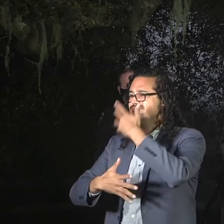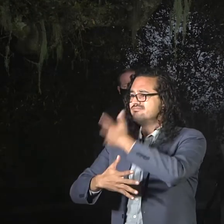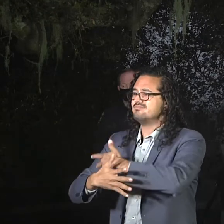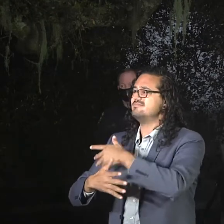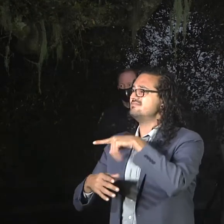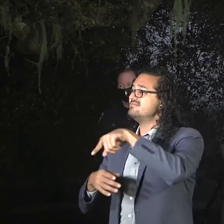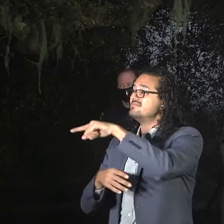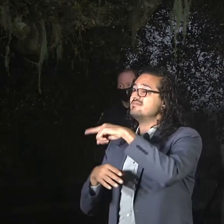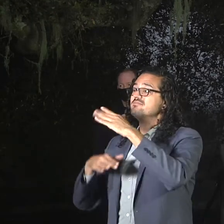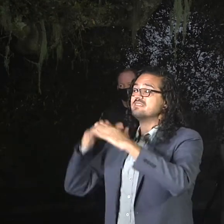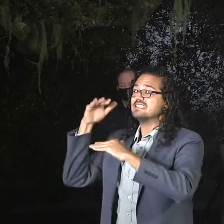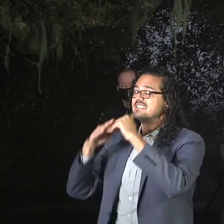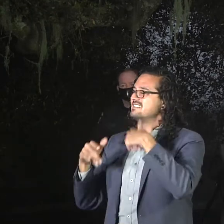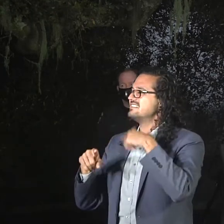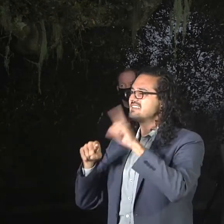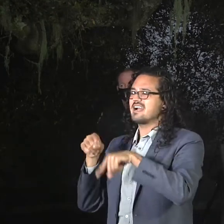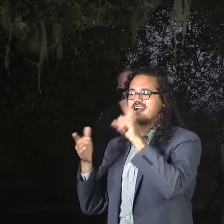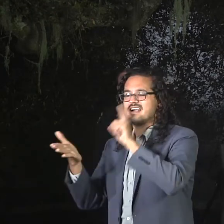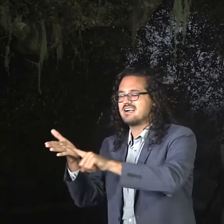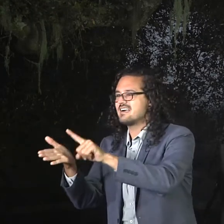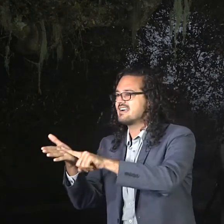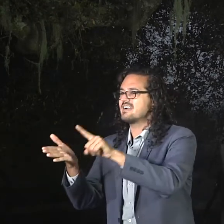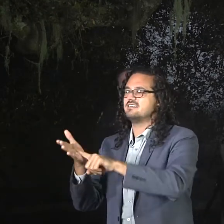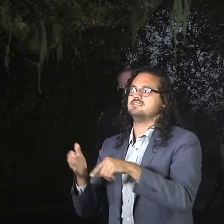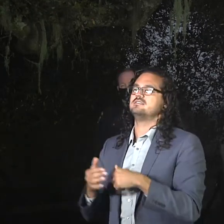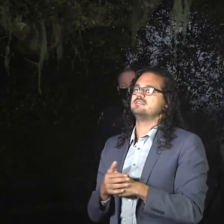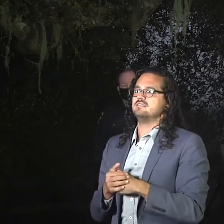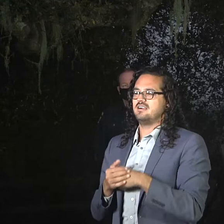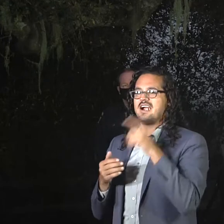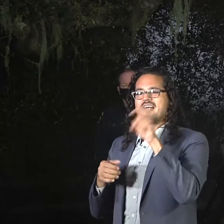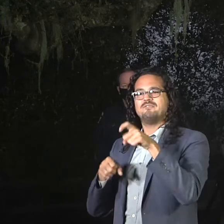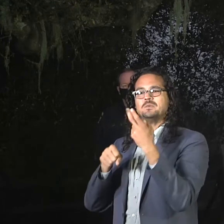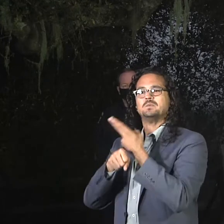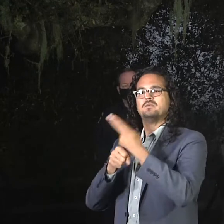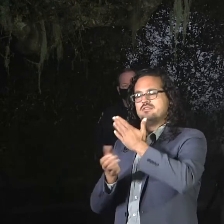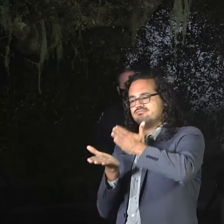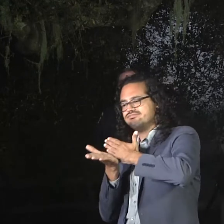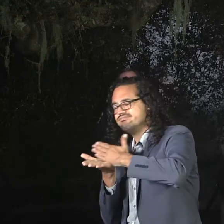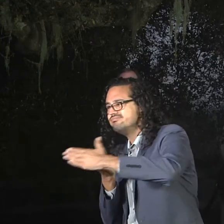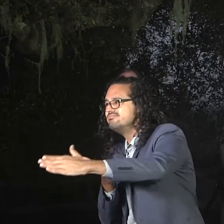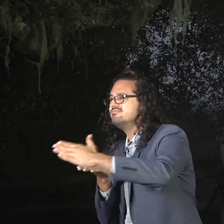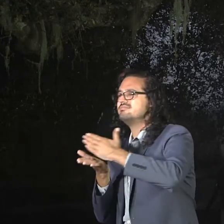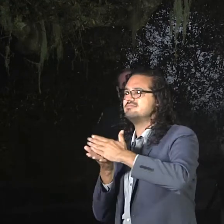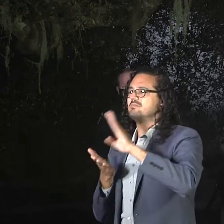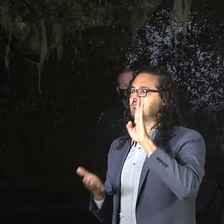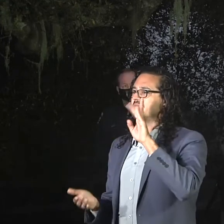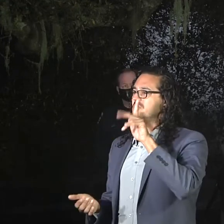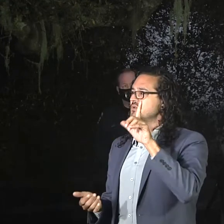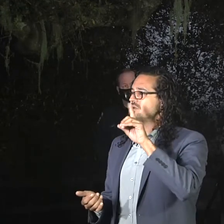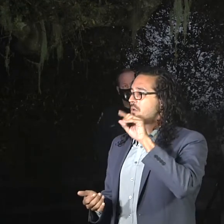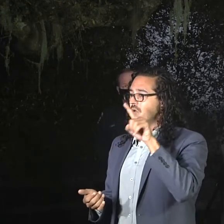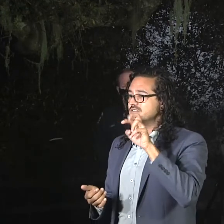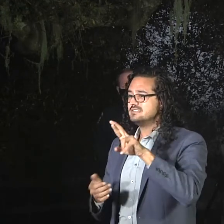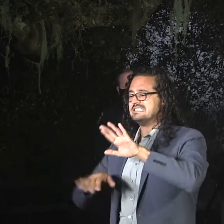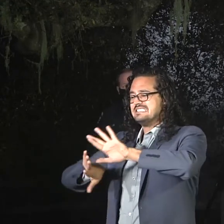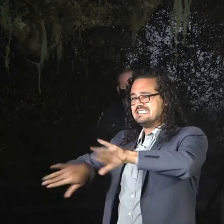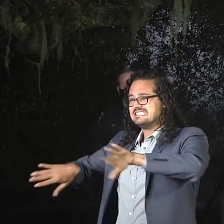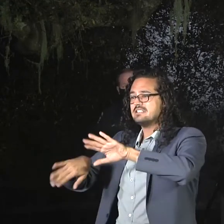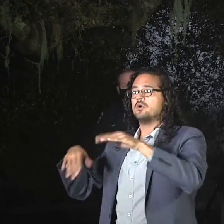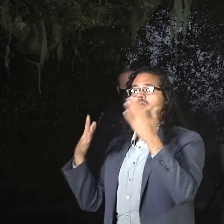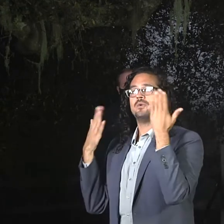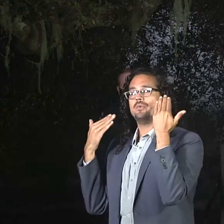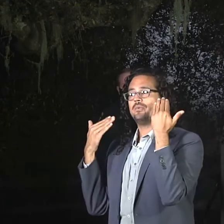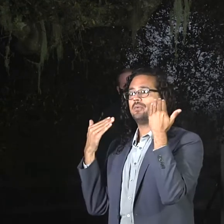with heavy equipment, falling teams, and our resources to get those areas cooled off, opened up, and passable.